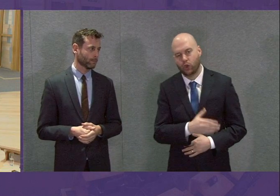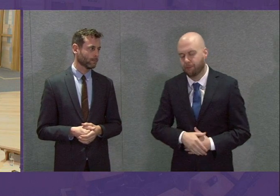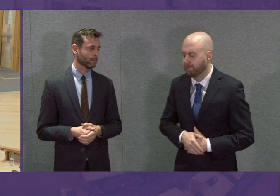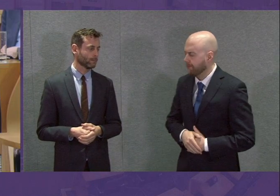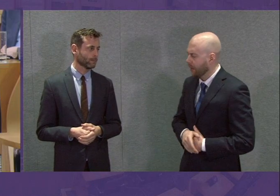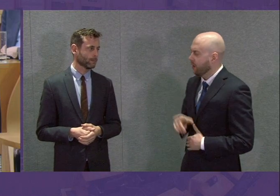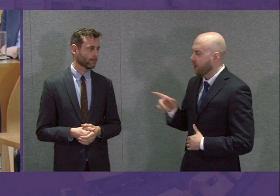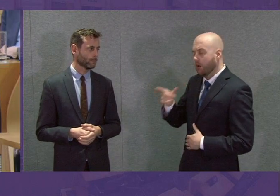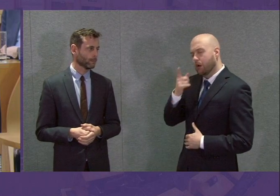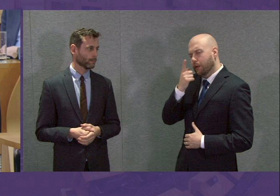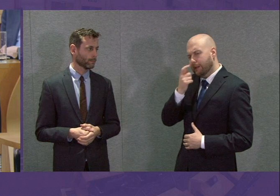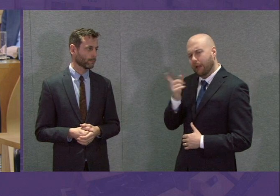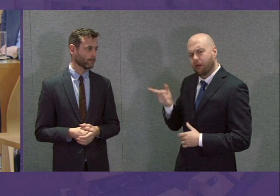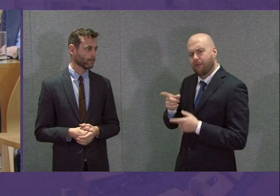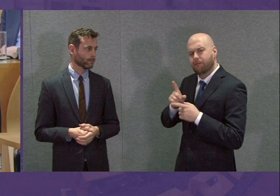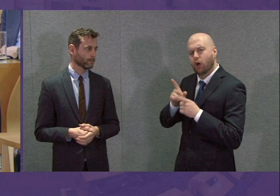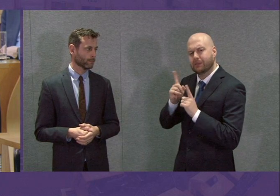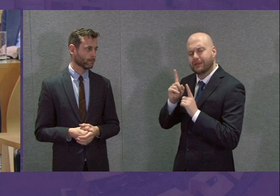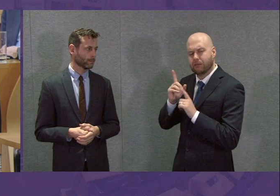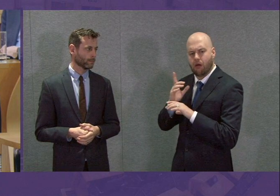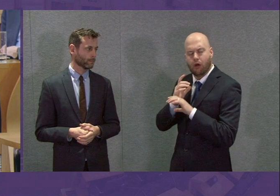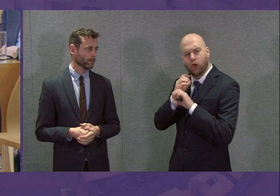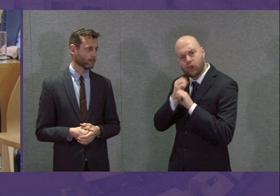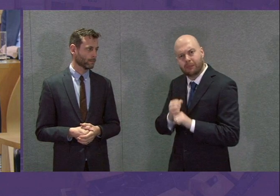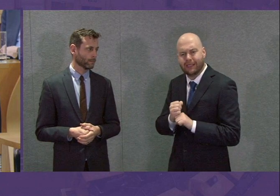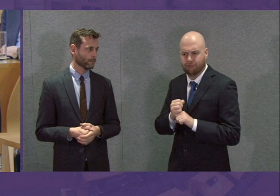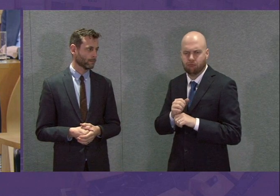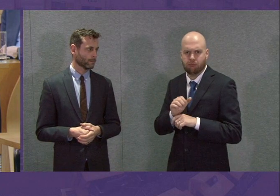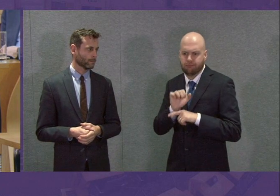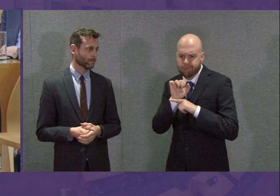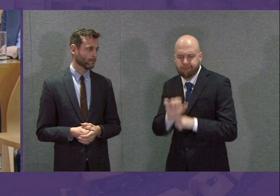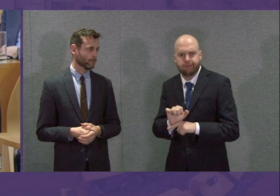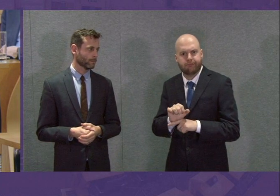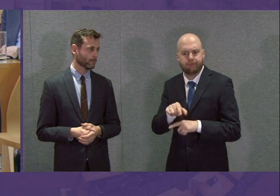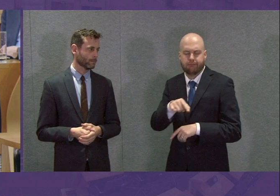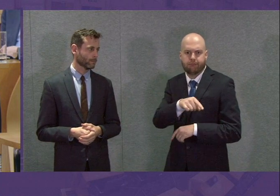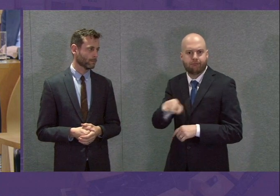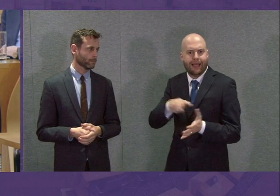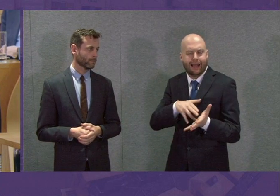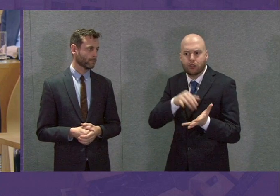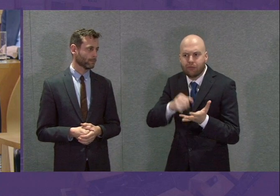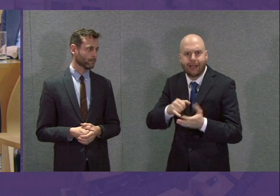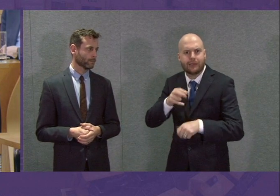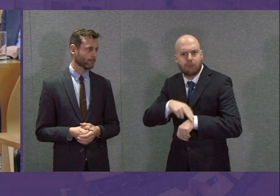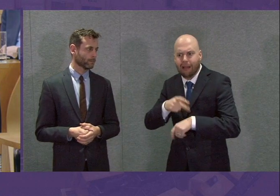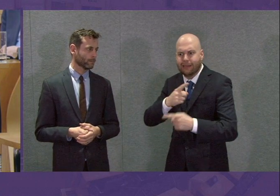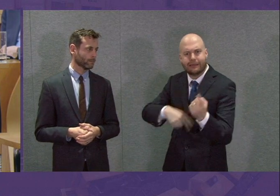prioritising testing for frontline healthcare workers, ensuring that these are accessible at local level?